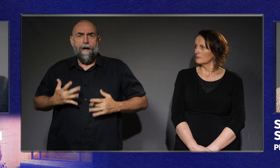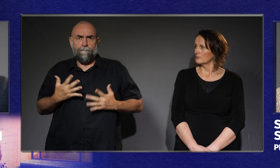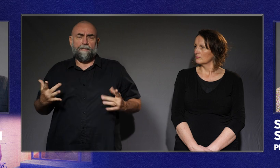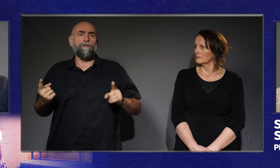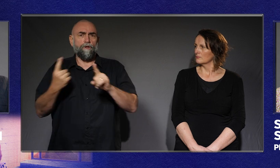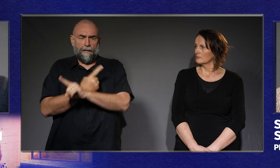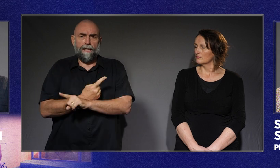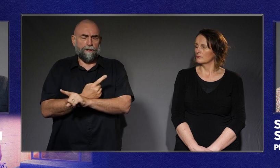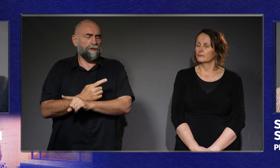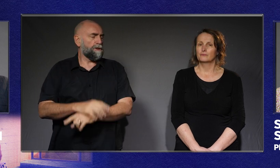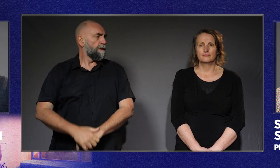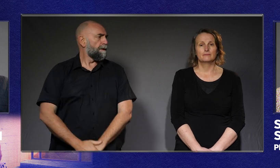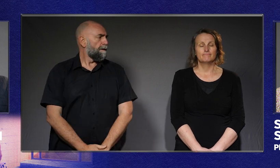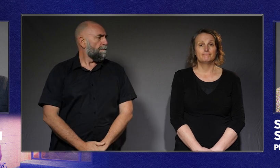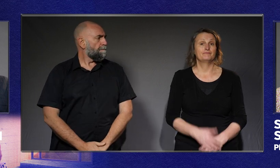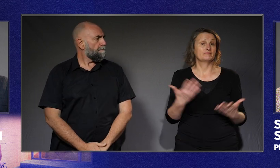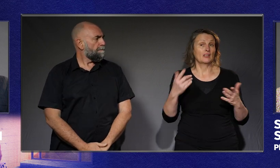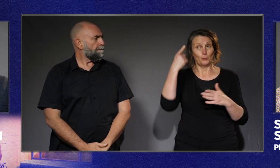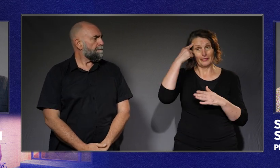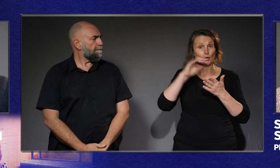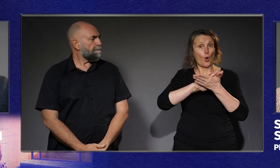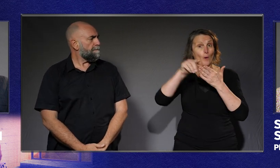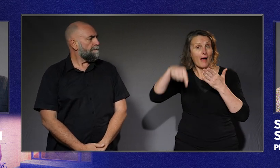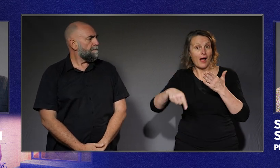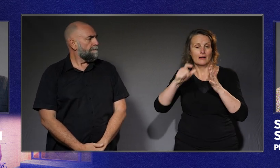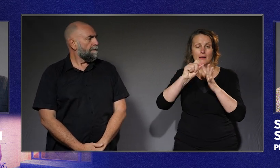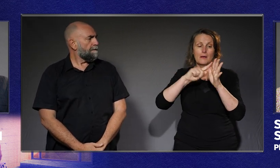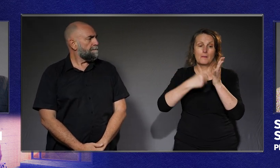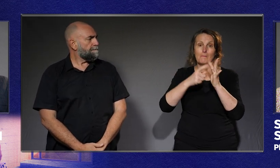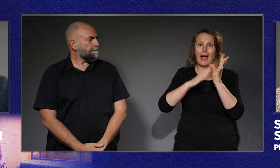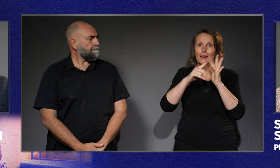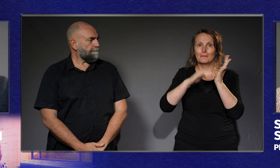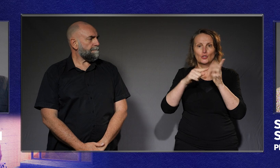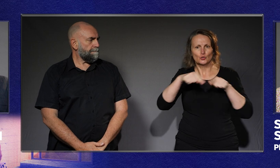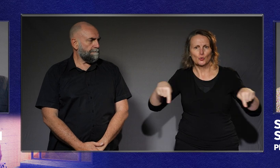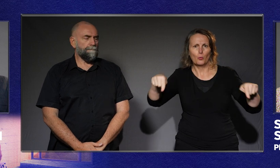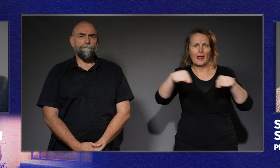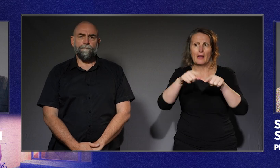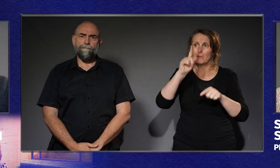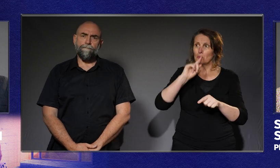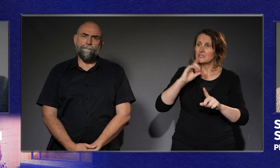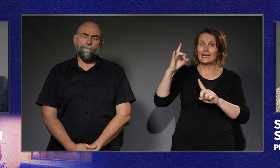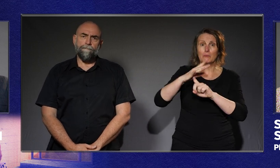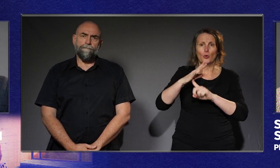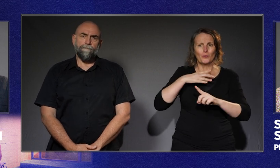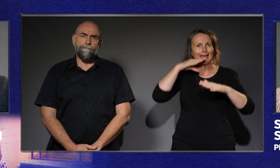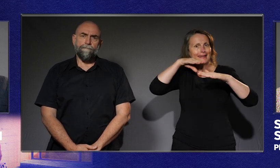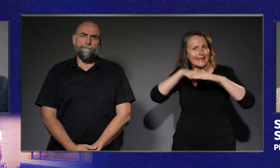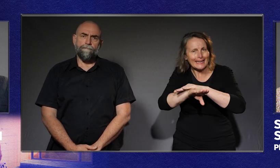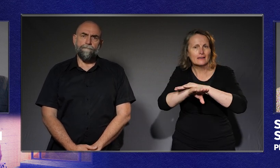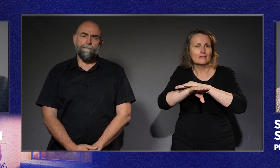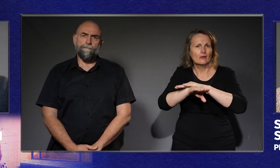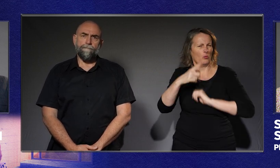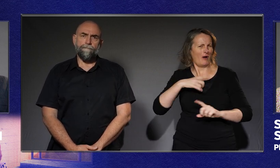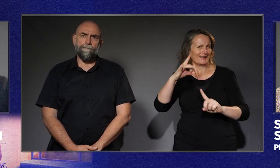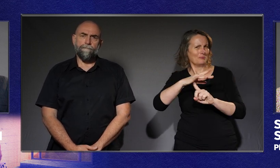access to public places like Parliament Square in Hobart even matter for people with disability? Well, being out and about in